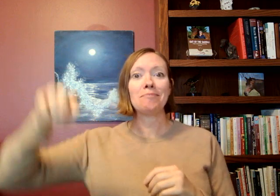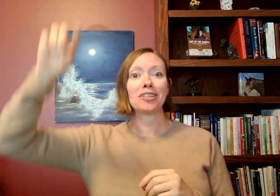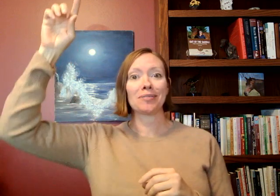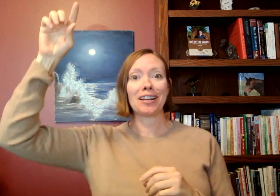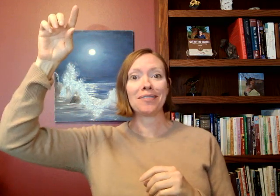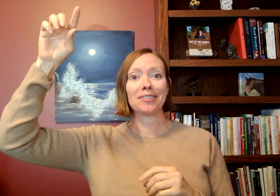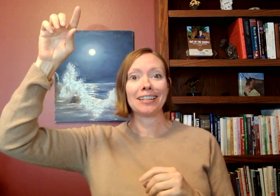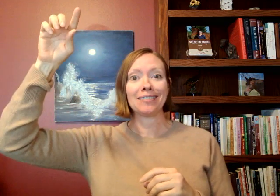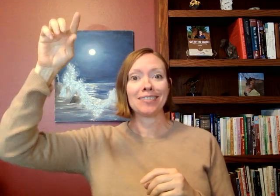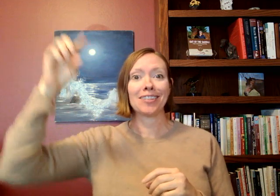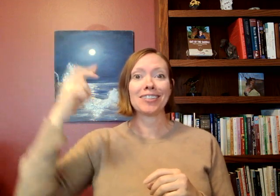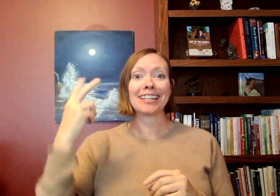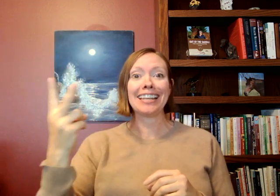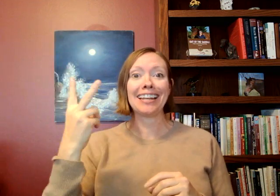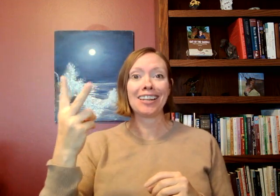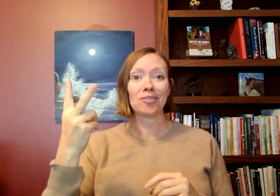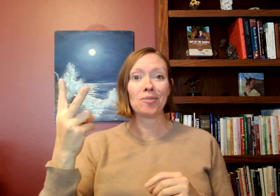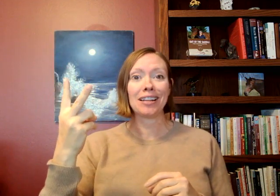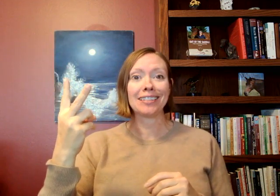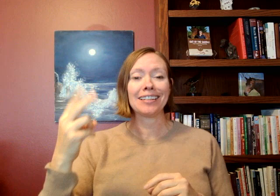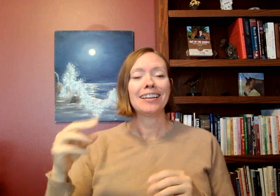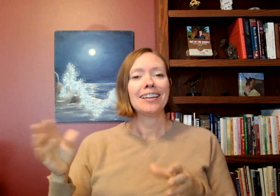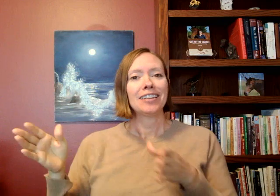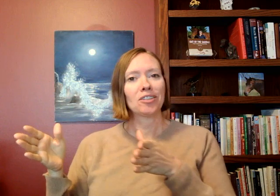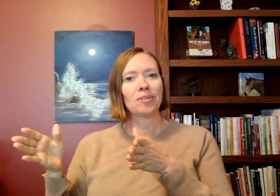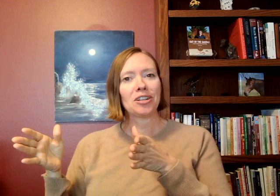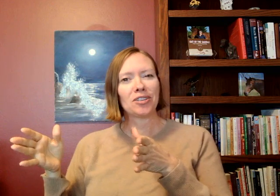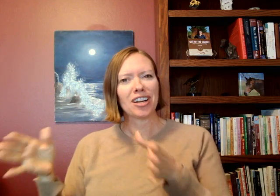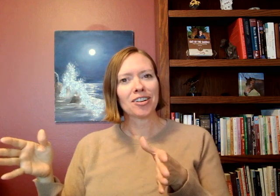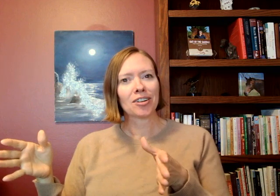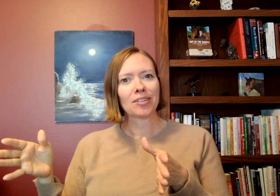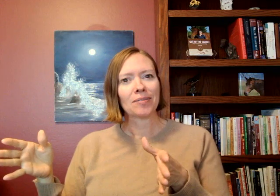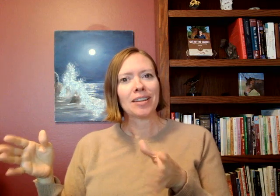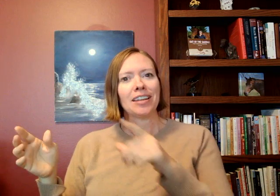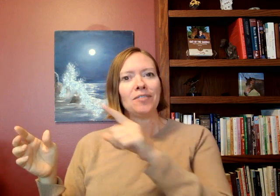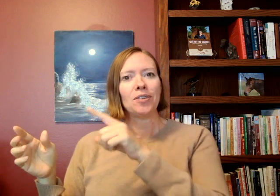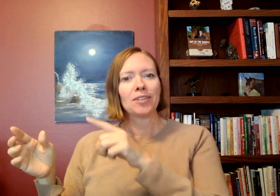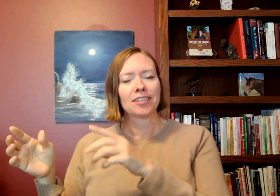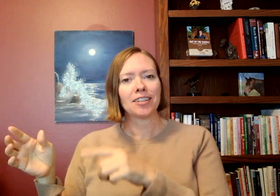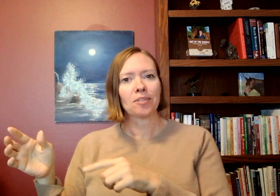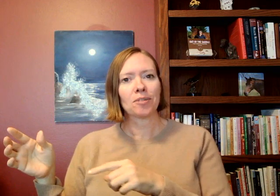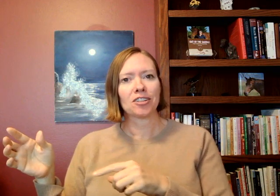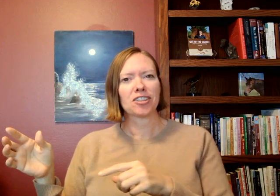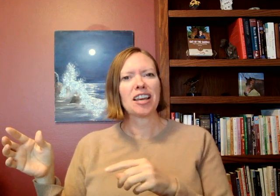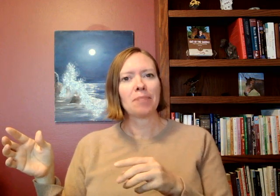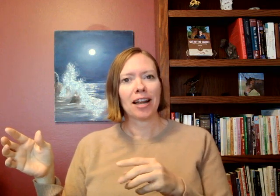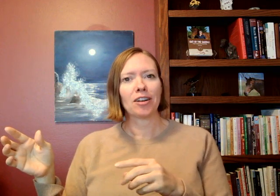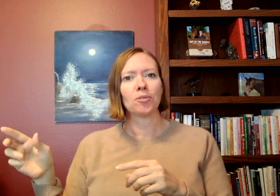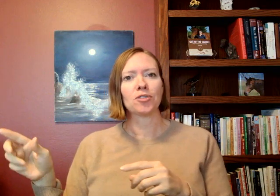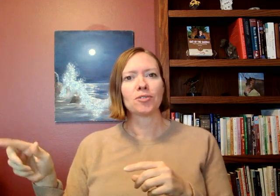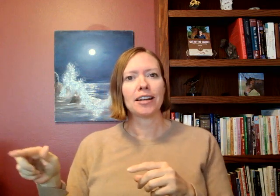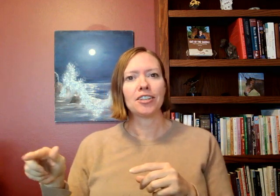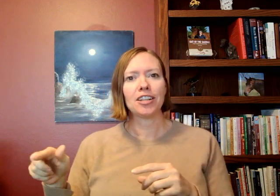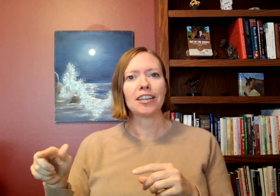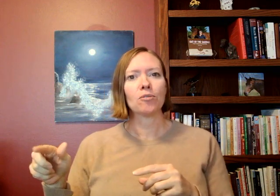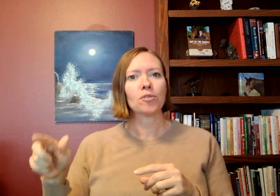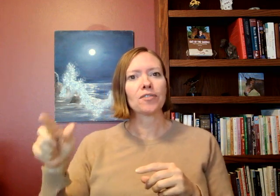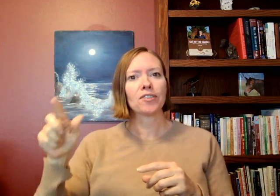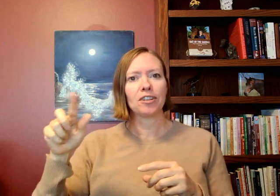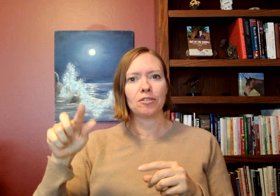miss the recovery so it's like they get hit twice so when you're younger if you can stick with just that buy and hold strategy that'll work for you